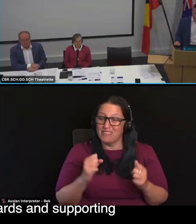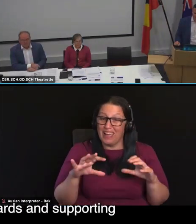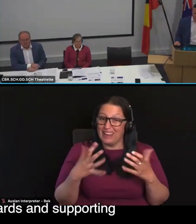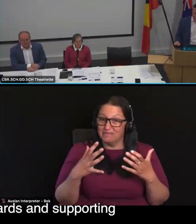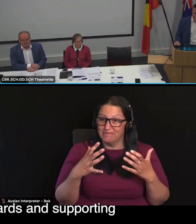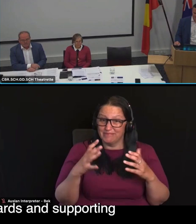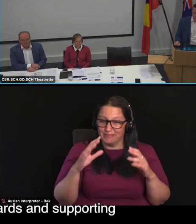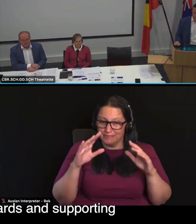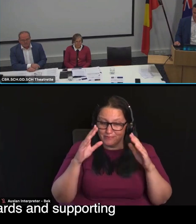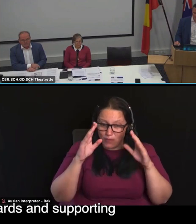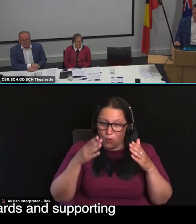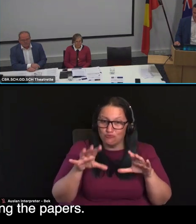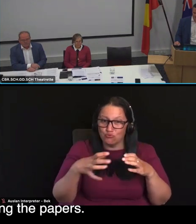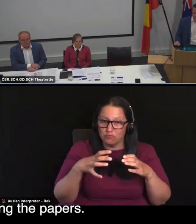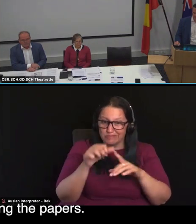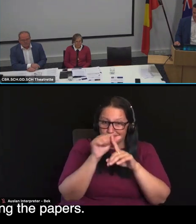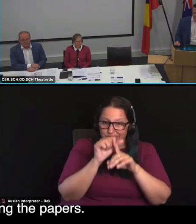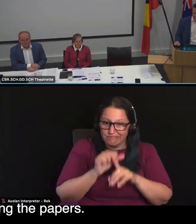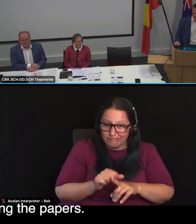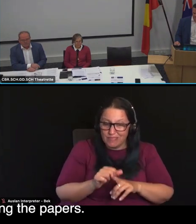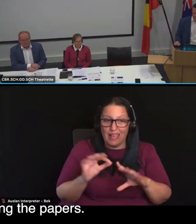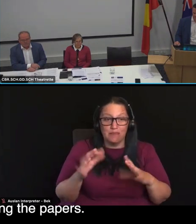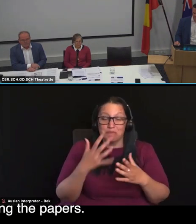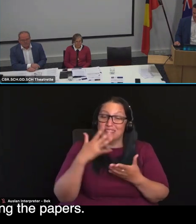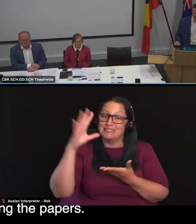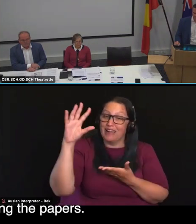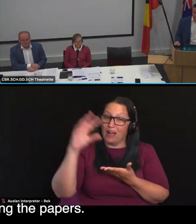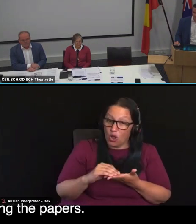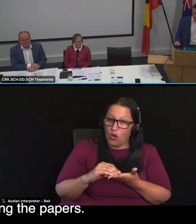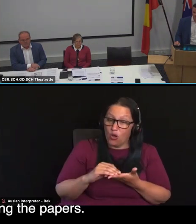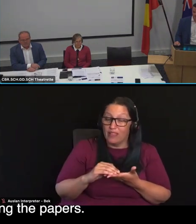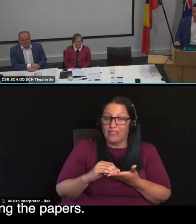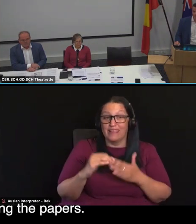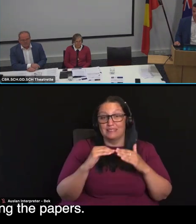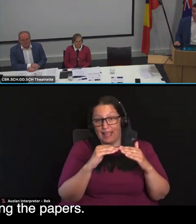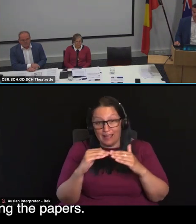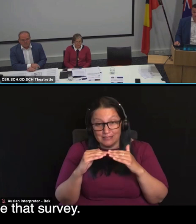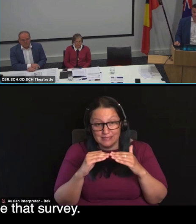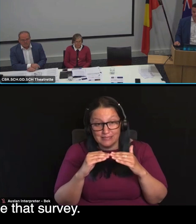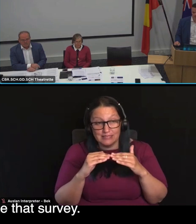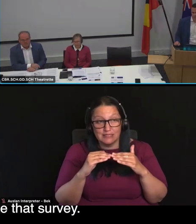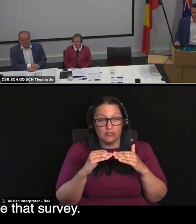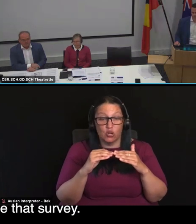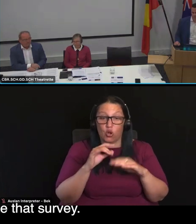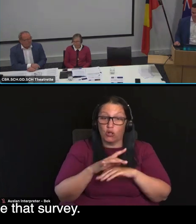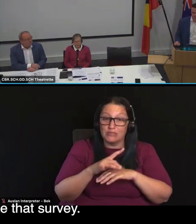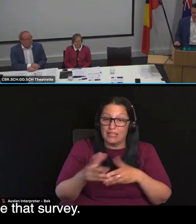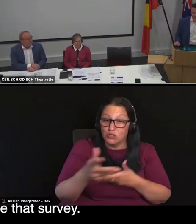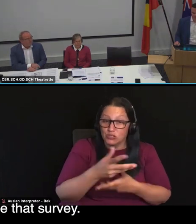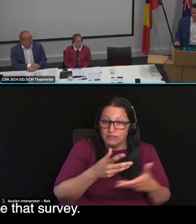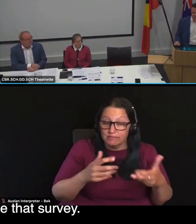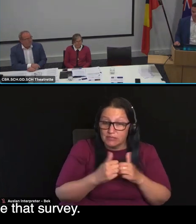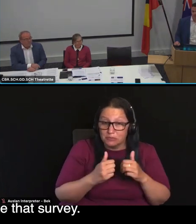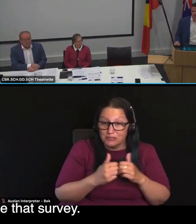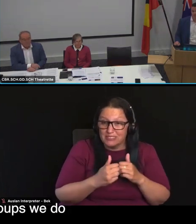revised quality standards and supporting consultations, artefacts including the papers, and please get in on and complete